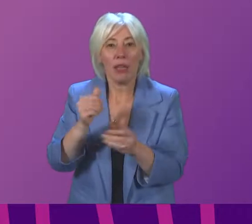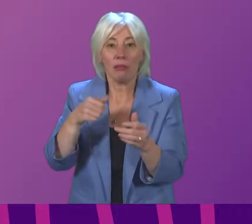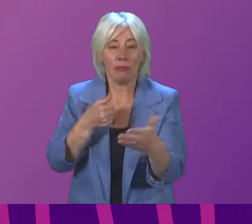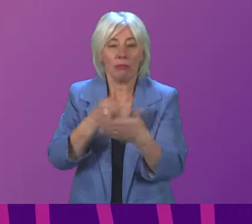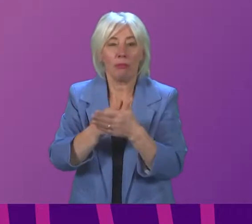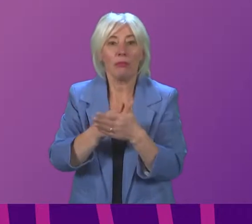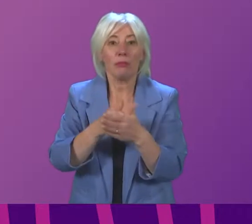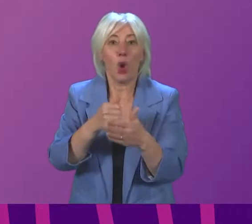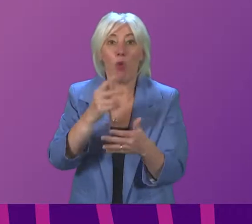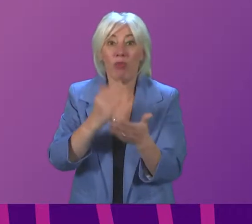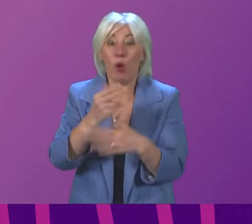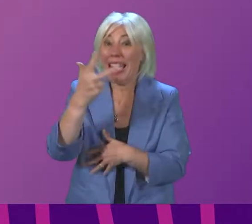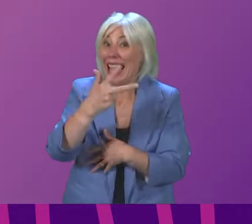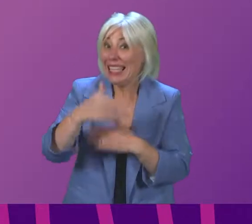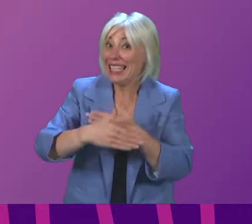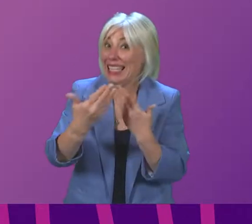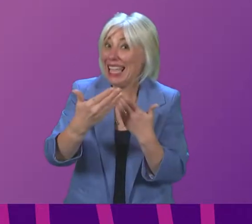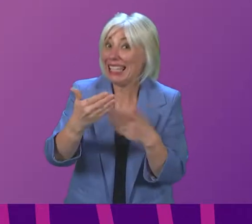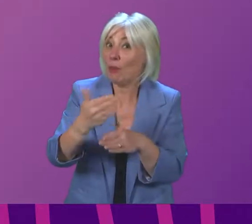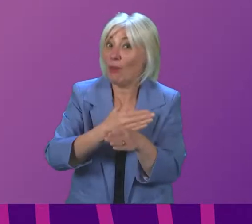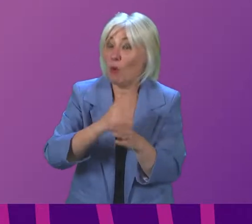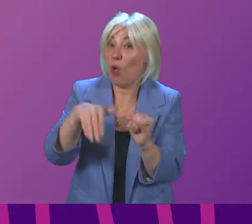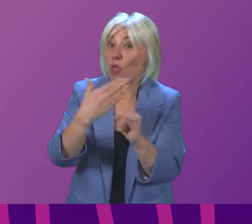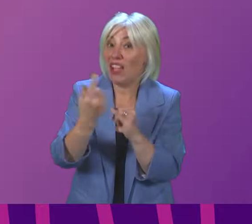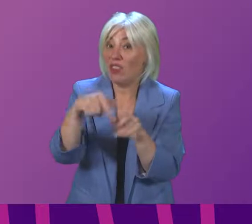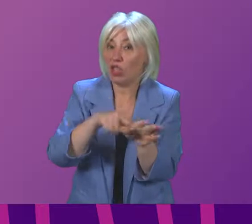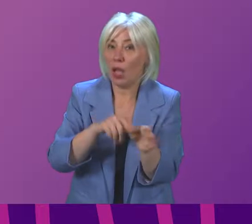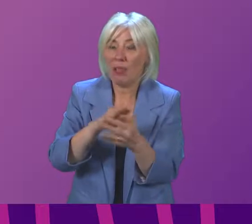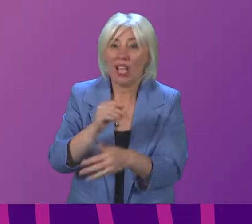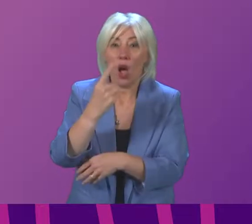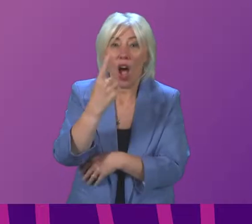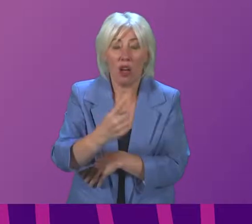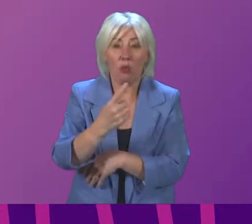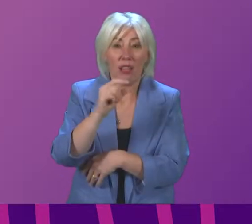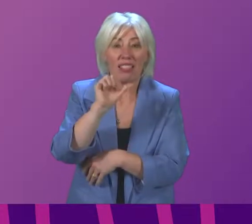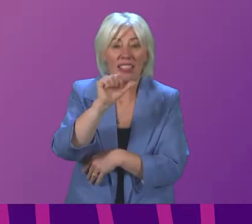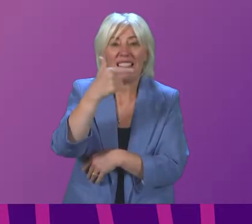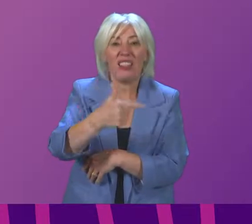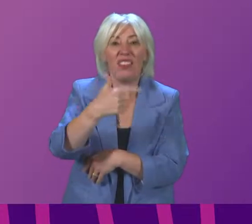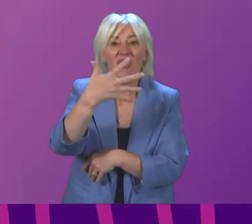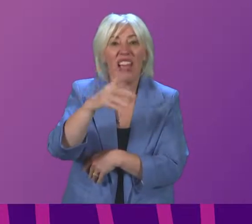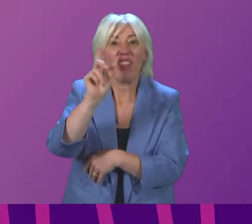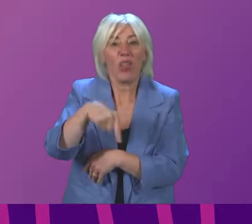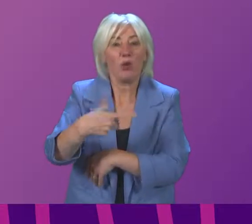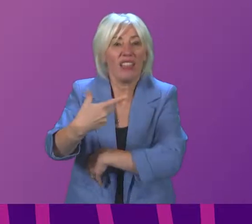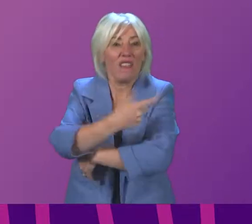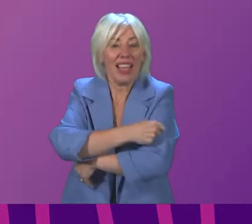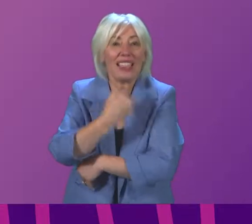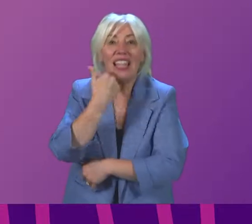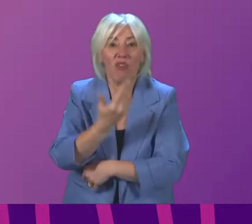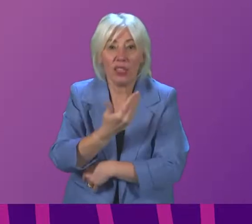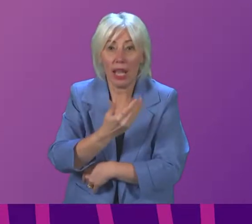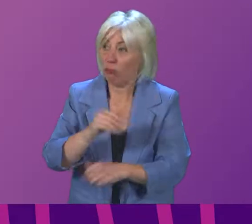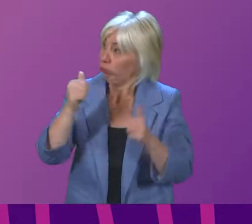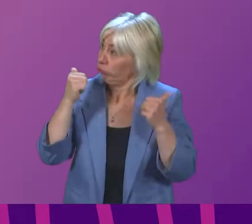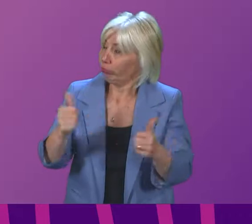That is only 18 days away. That means over 75,000 vaccines a day. I welcome there are plans for masks and